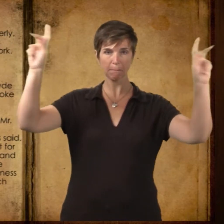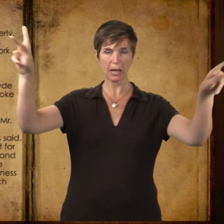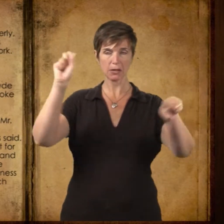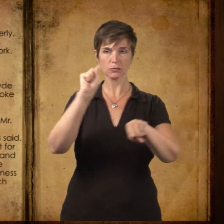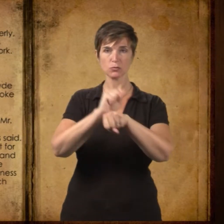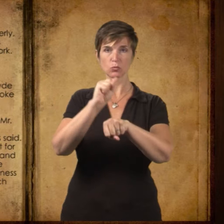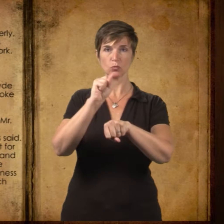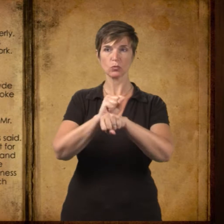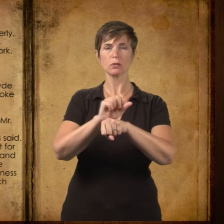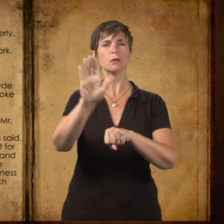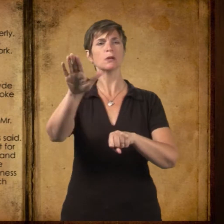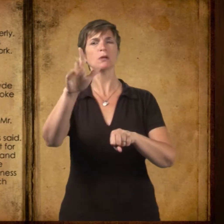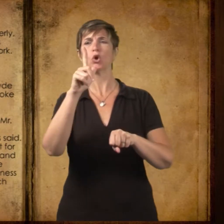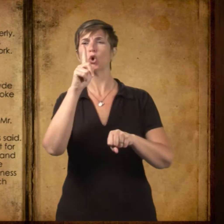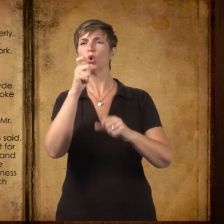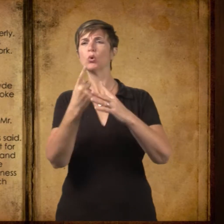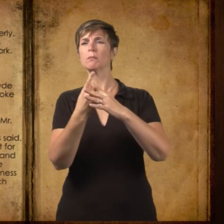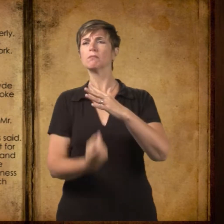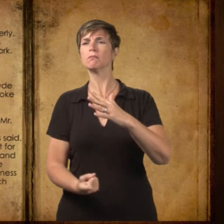work. Anybody ain't here?